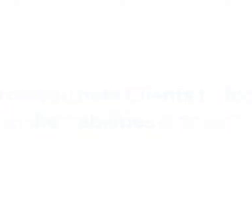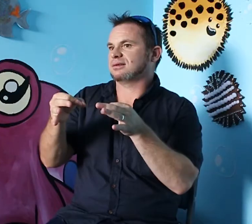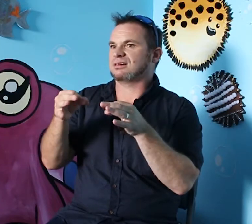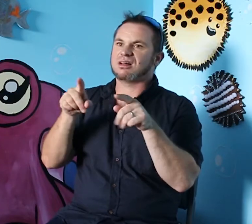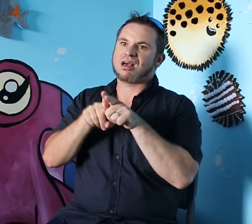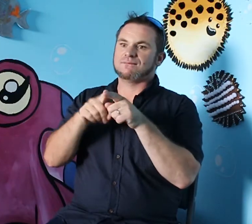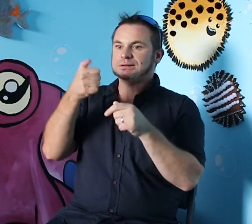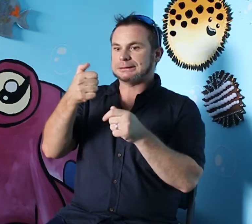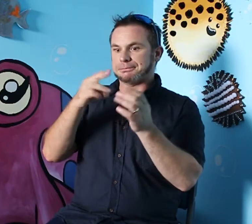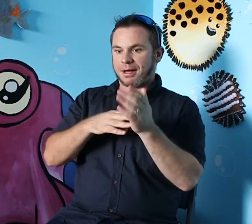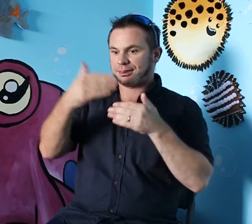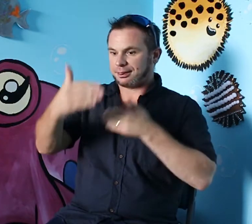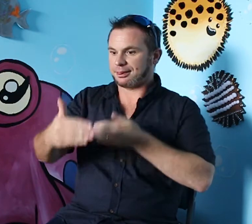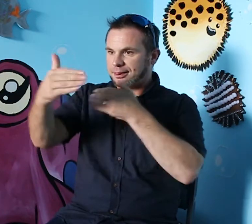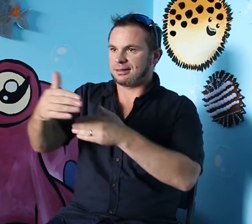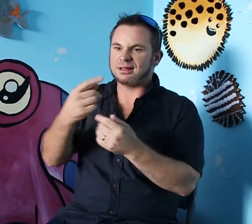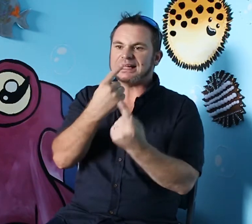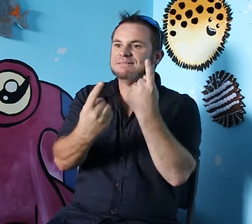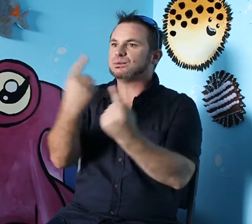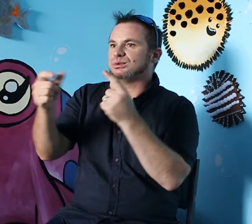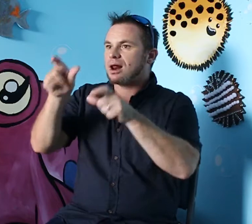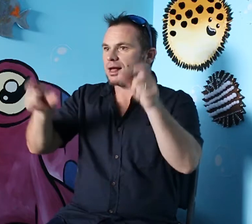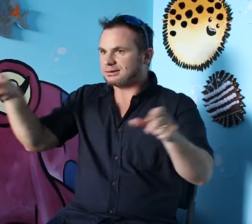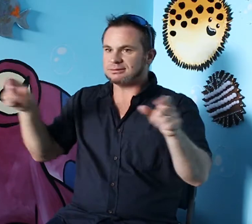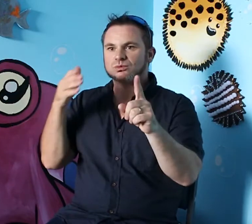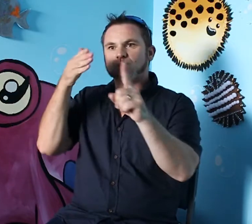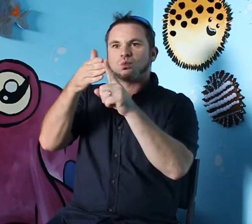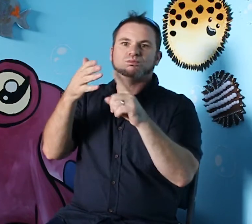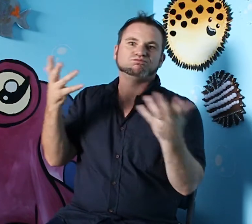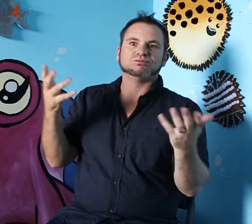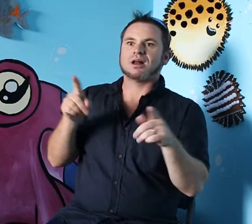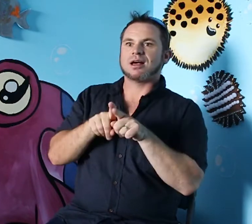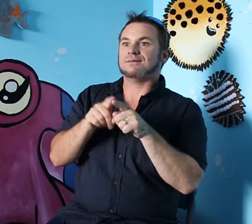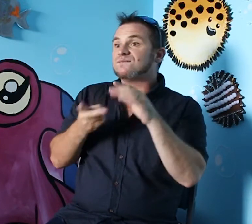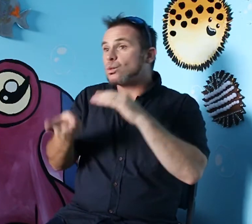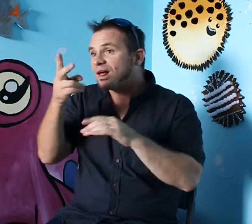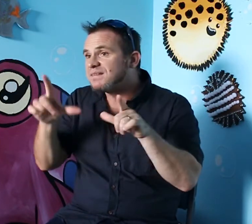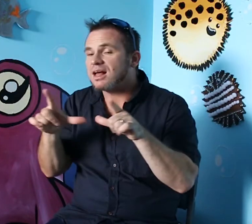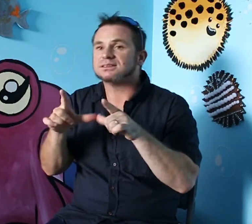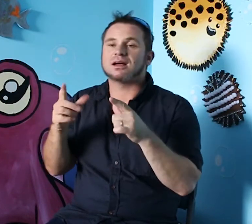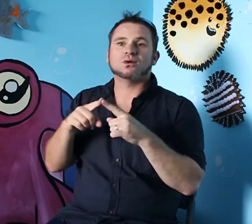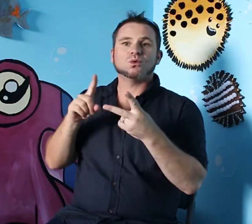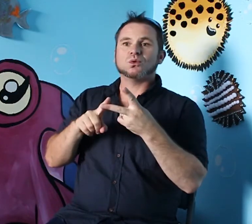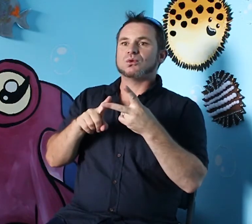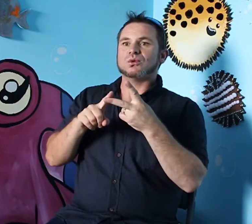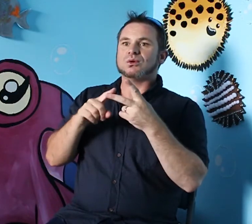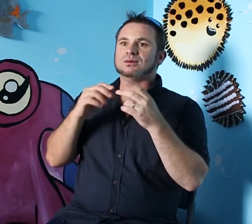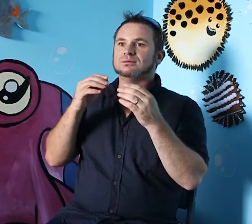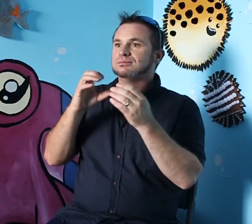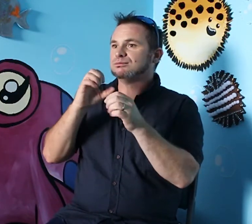We also have a plan for each of our clients. So that will be an individualised plan where they set up goals. So, for example, if someone wants to get